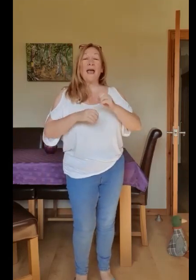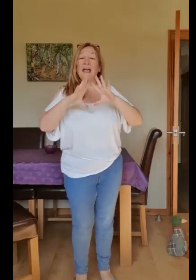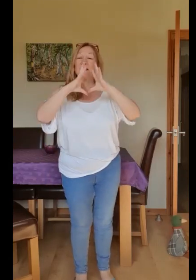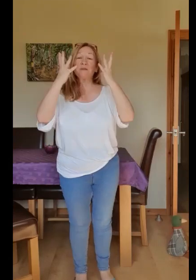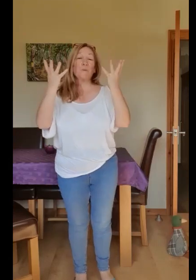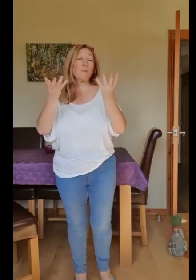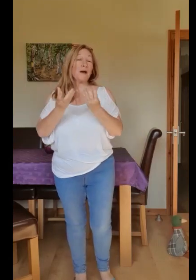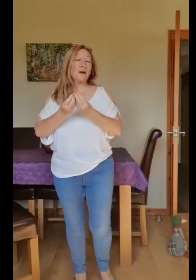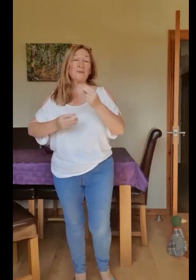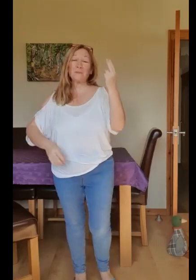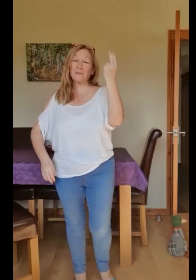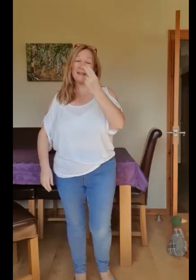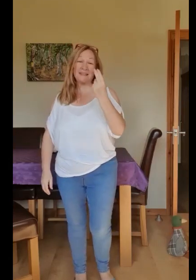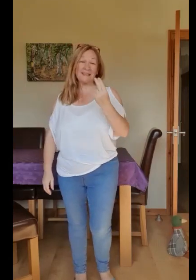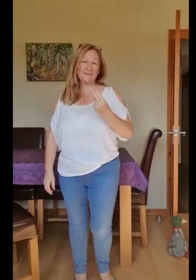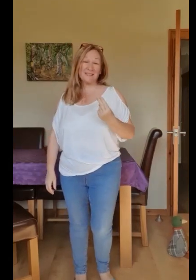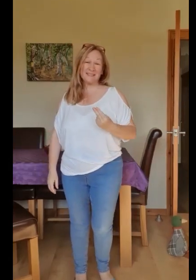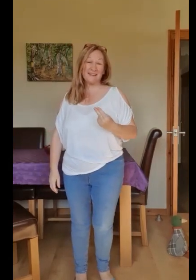to a world that we designed.